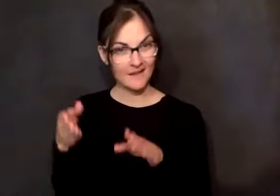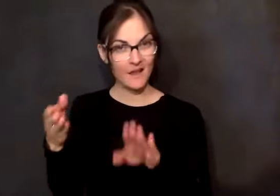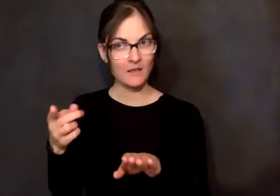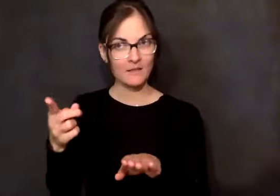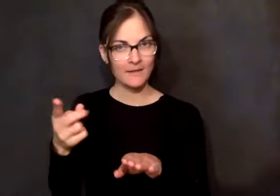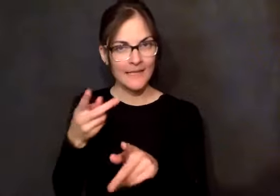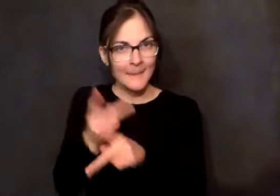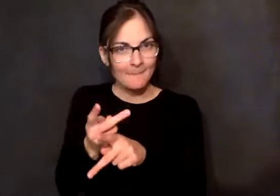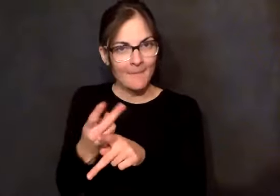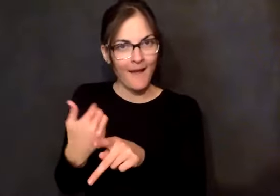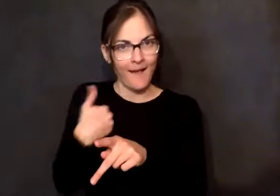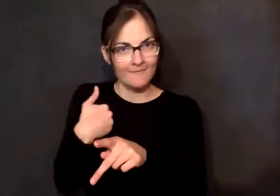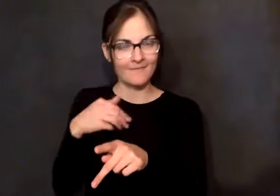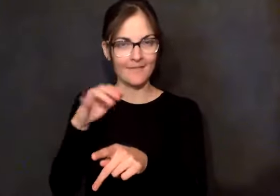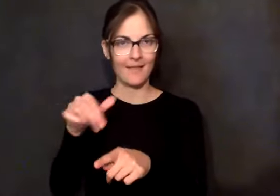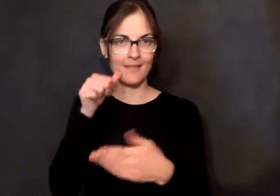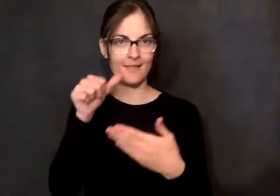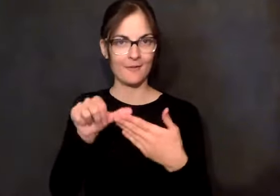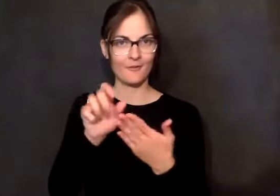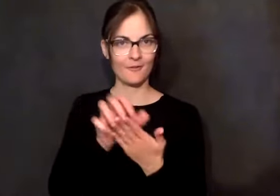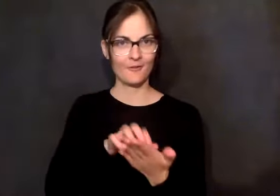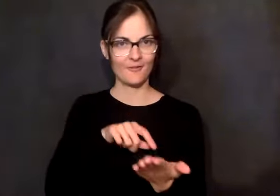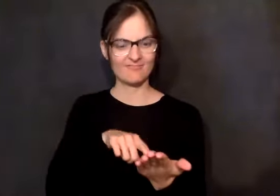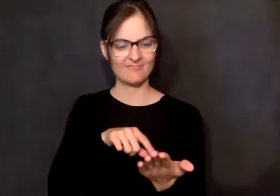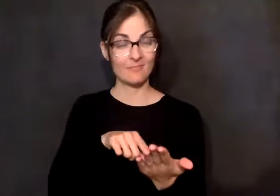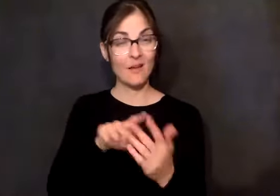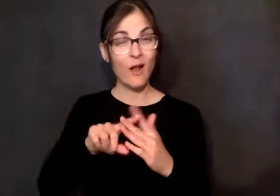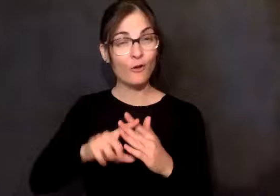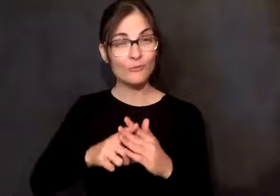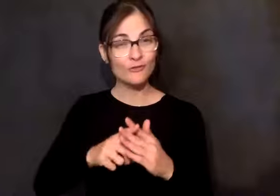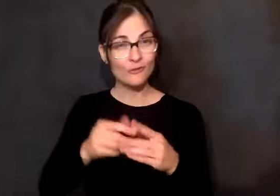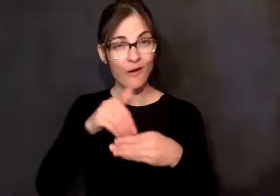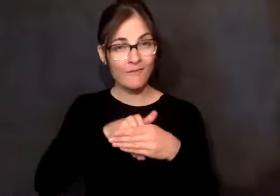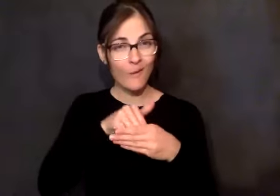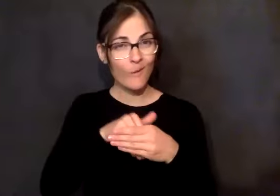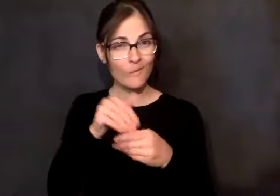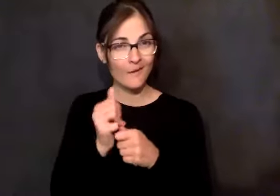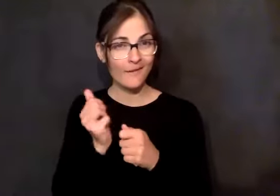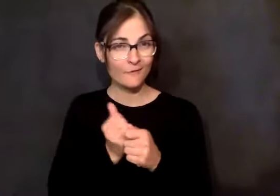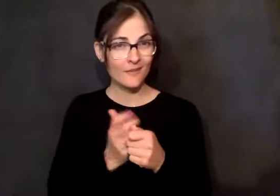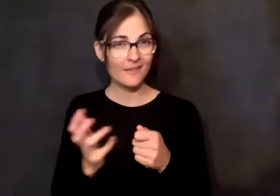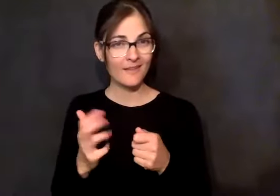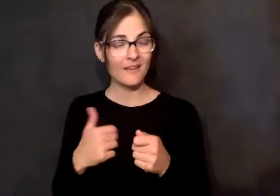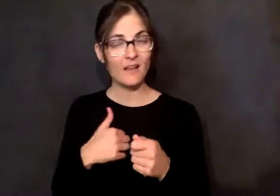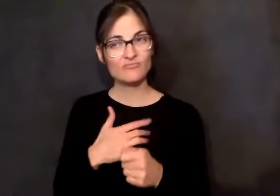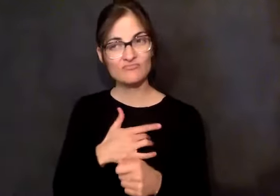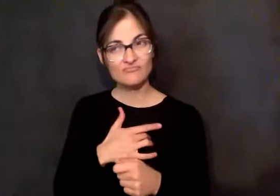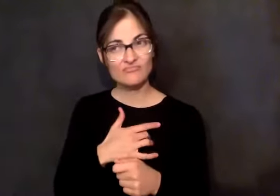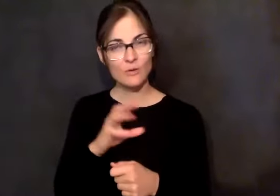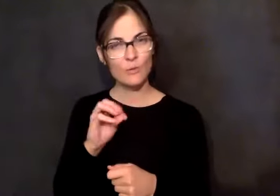Dad, I want to thank you for the trip down in the hunt. I said, want to thank you for helping me out a bit. was a, you there's a price tag on it.